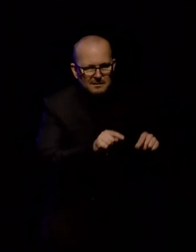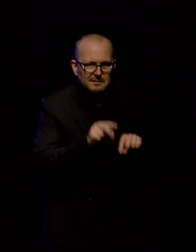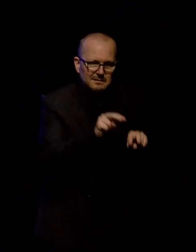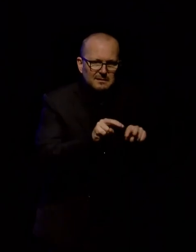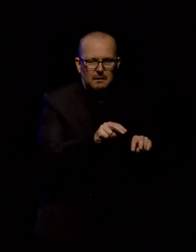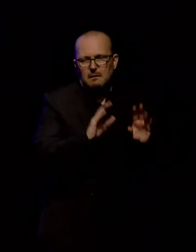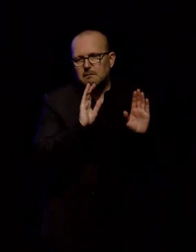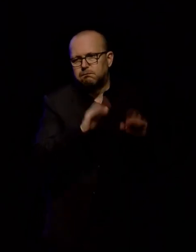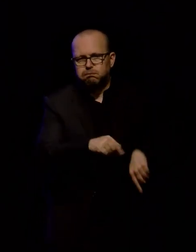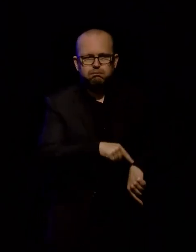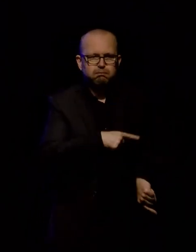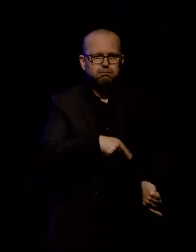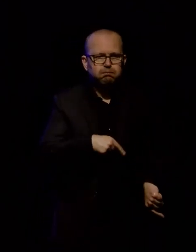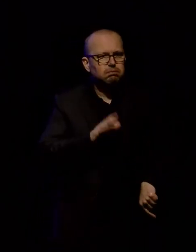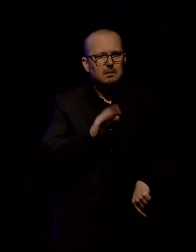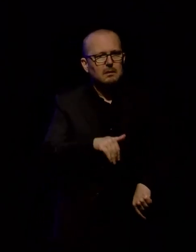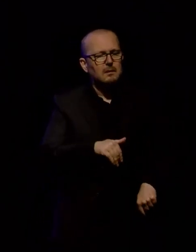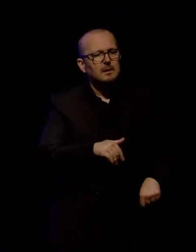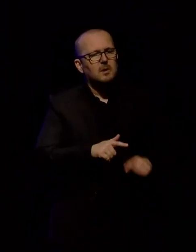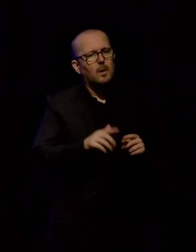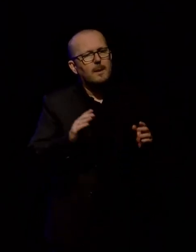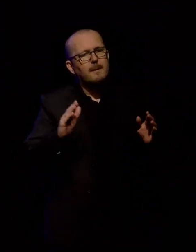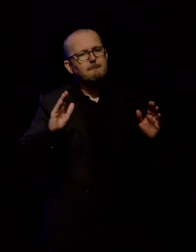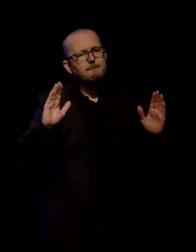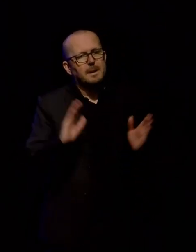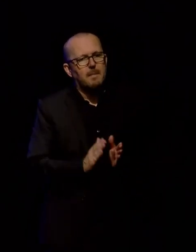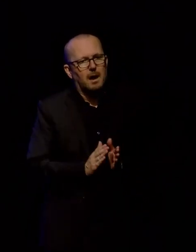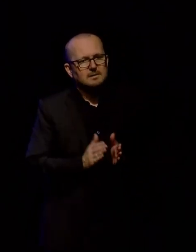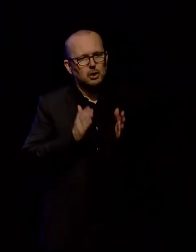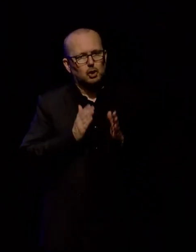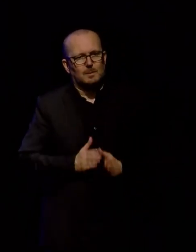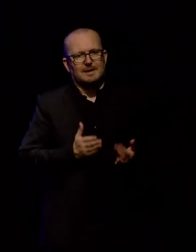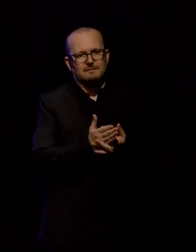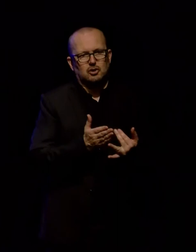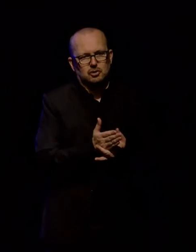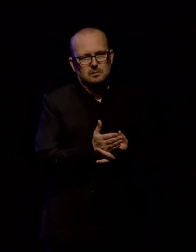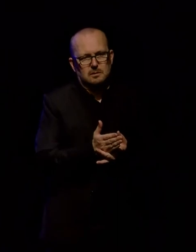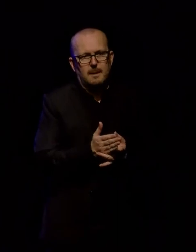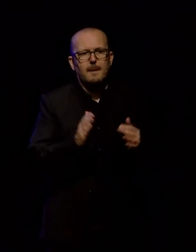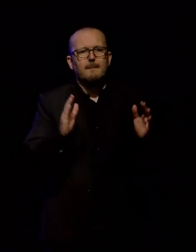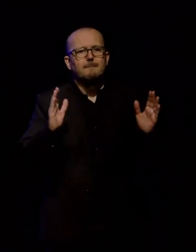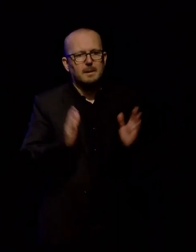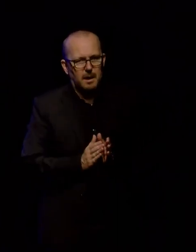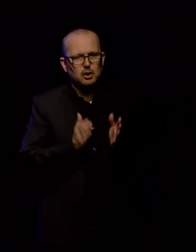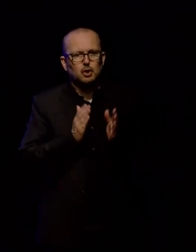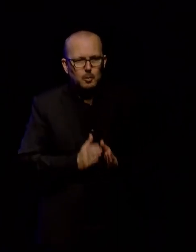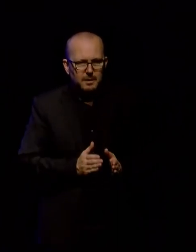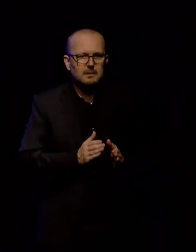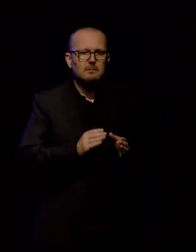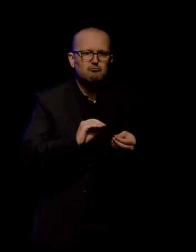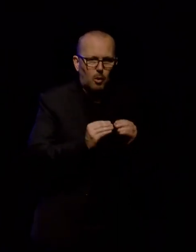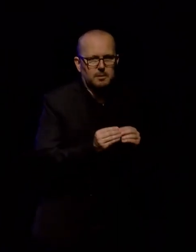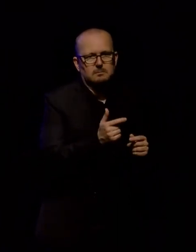way that minimises the human intervention for technical troubleshooting. And we chose the two different optical disc